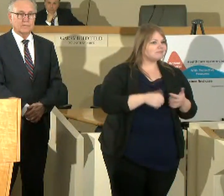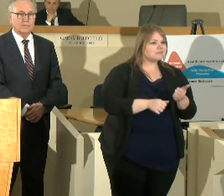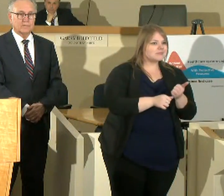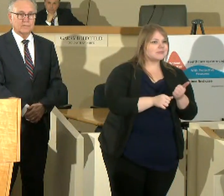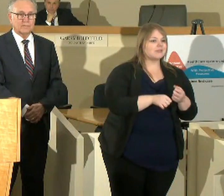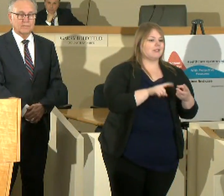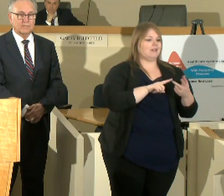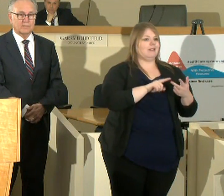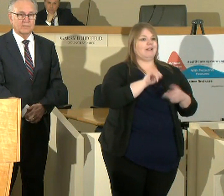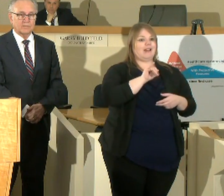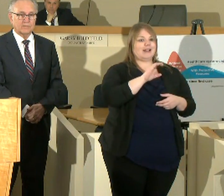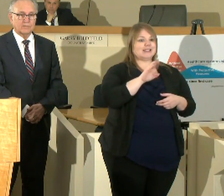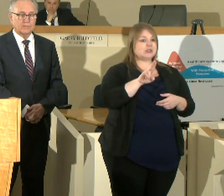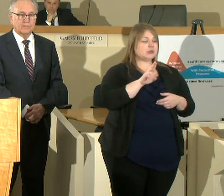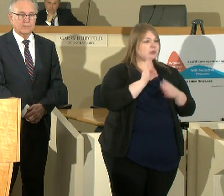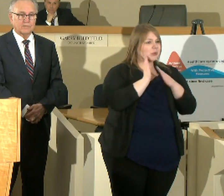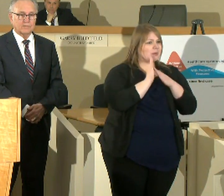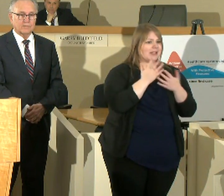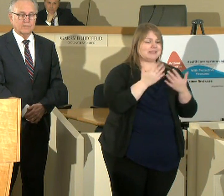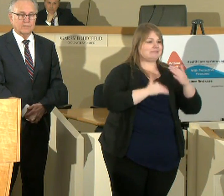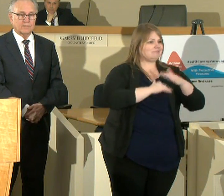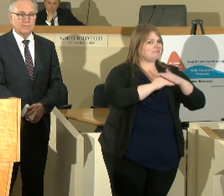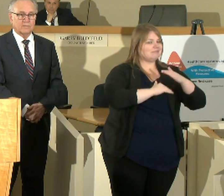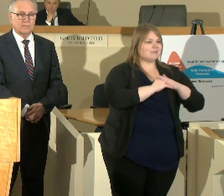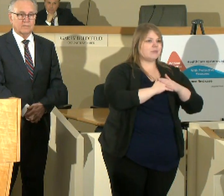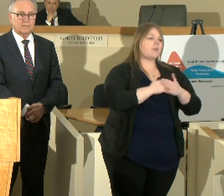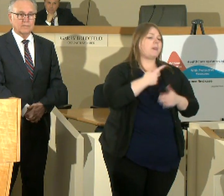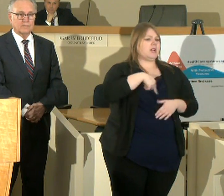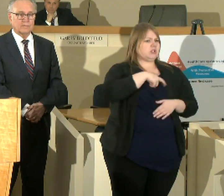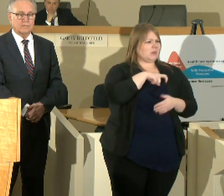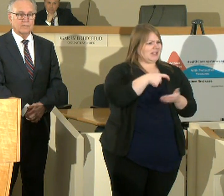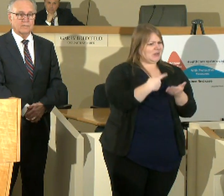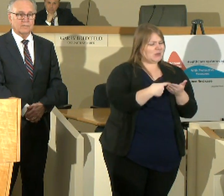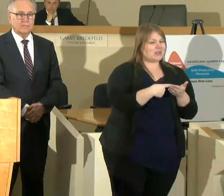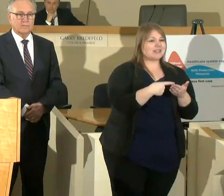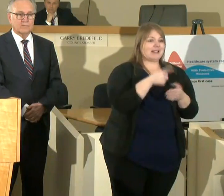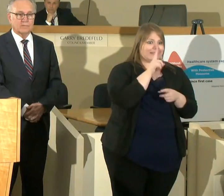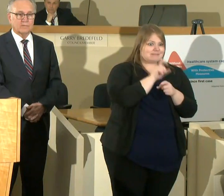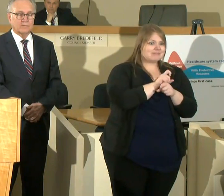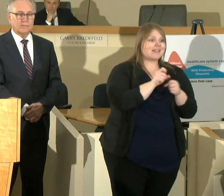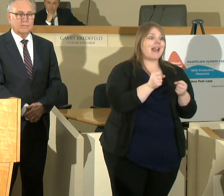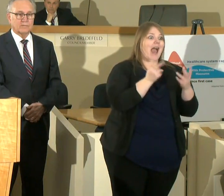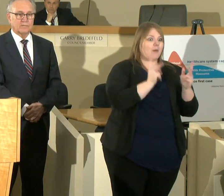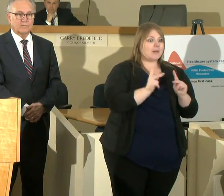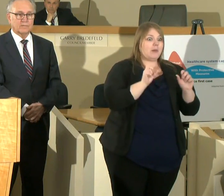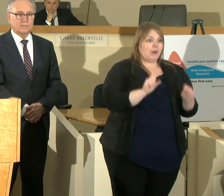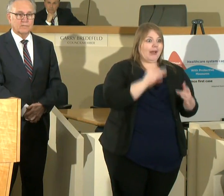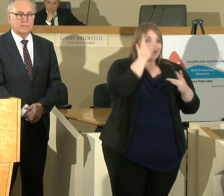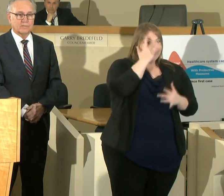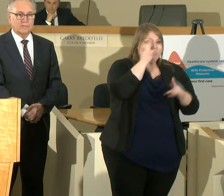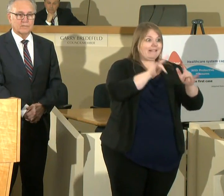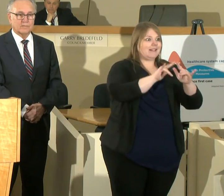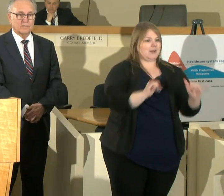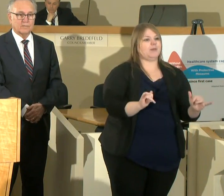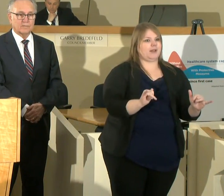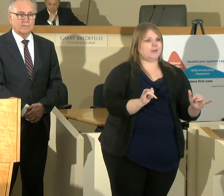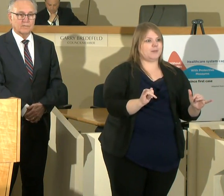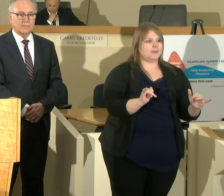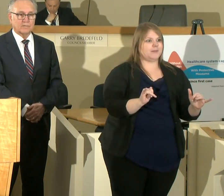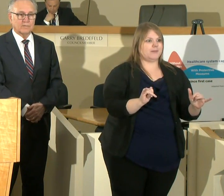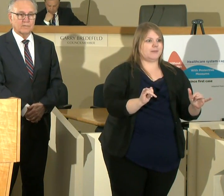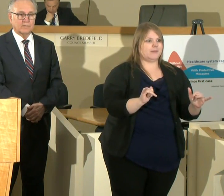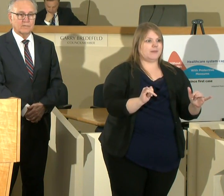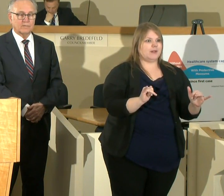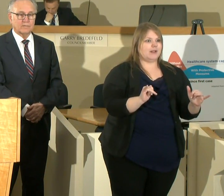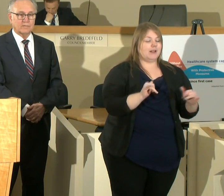ICU beds and we have to have real conversations about how many people can be sick at the same time the measures that